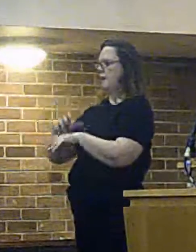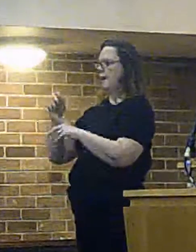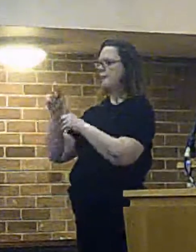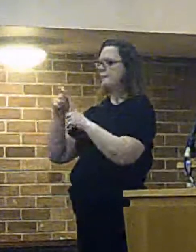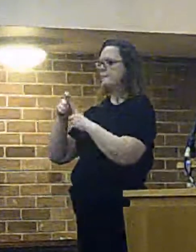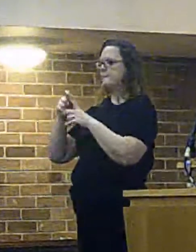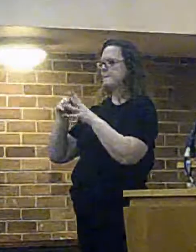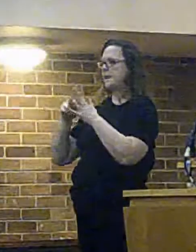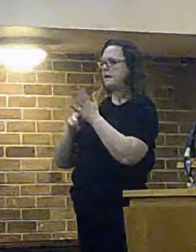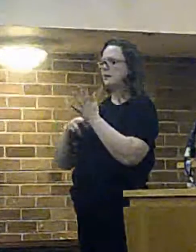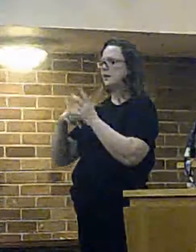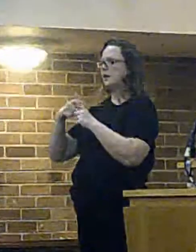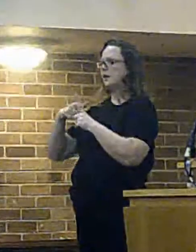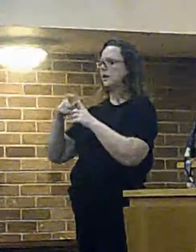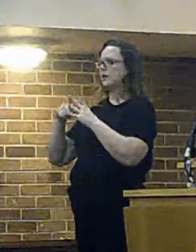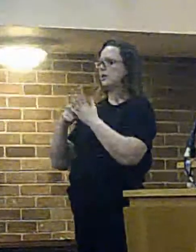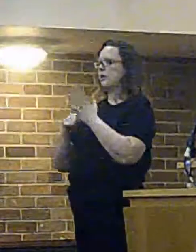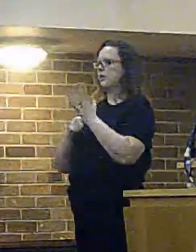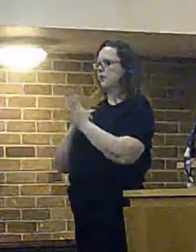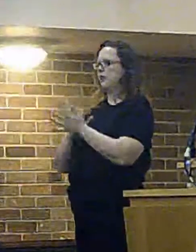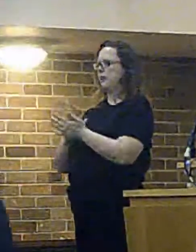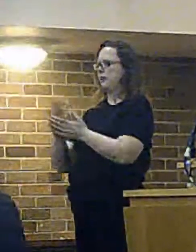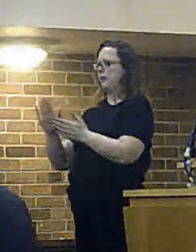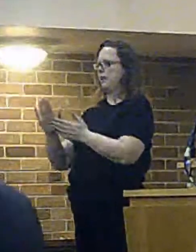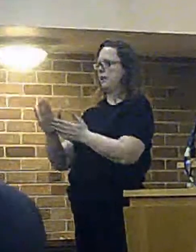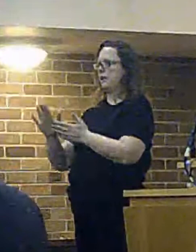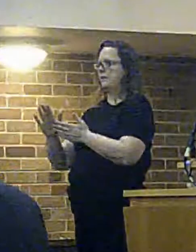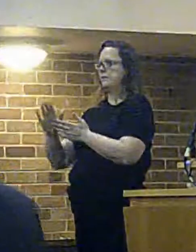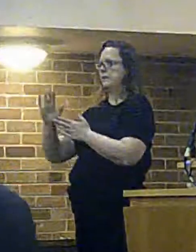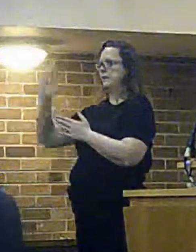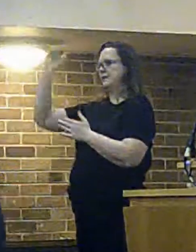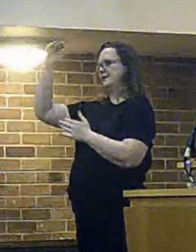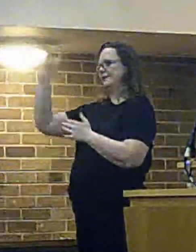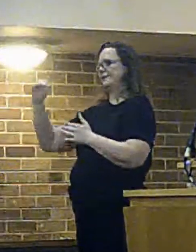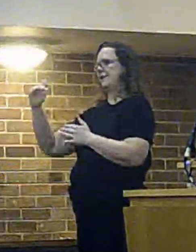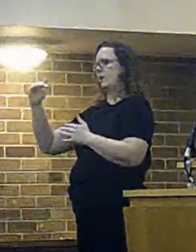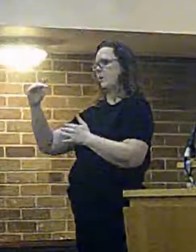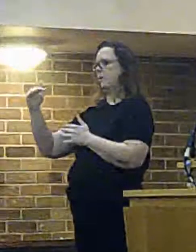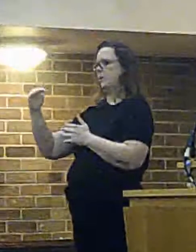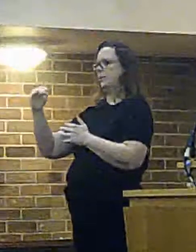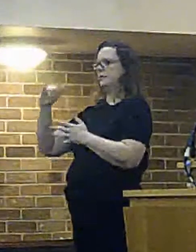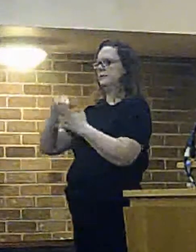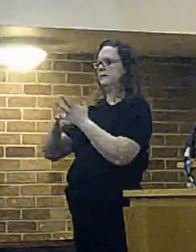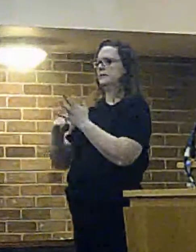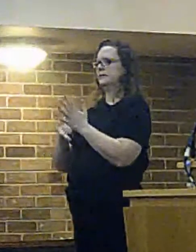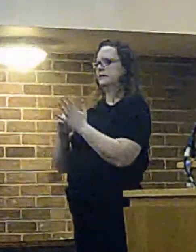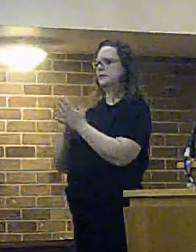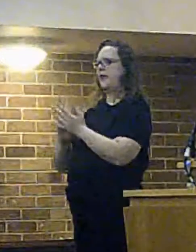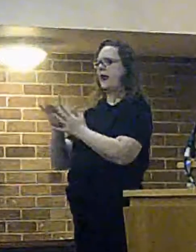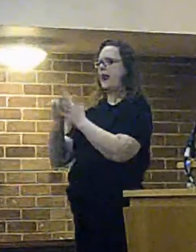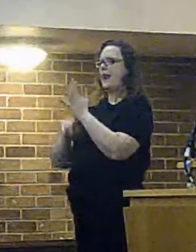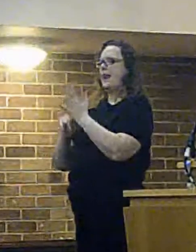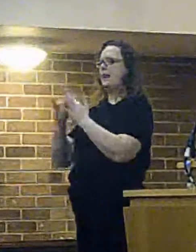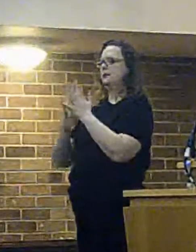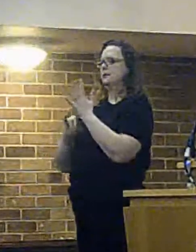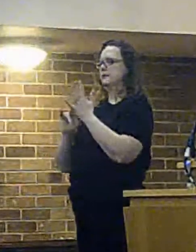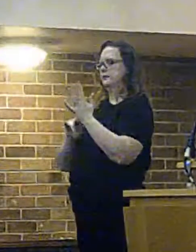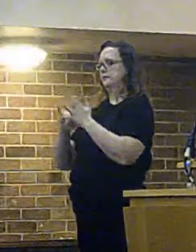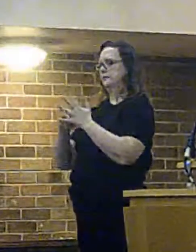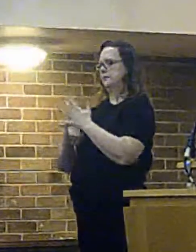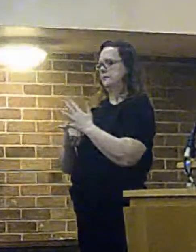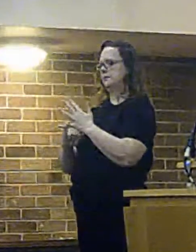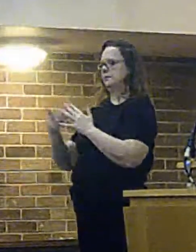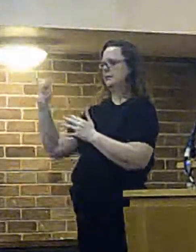which will cover large areas of south saint helms and i'm bald heath so that area has also